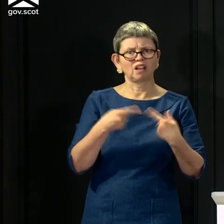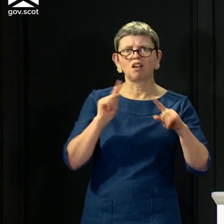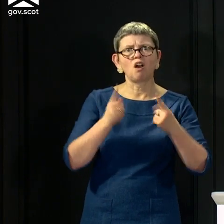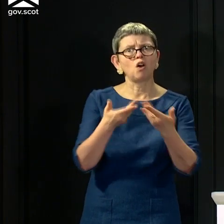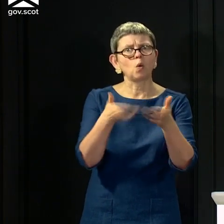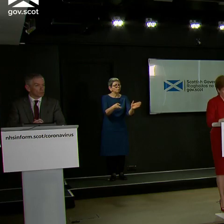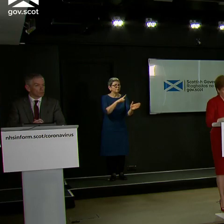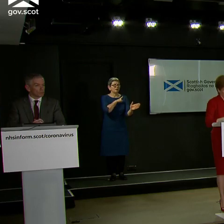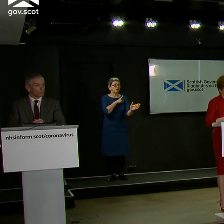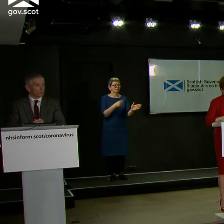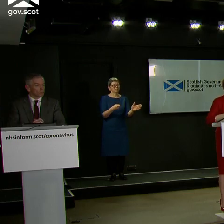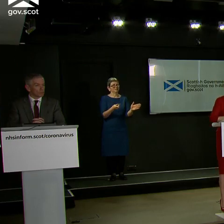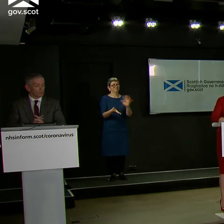quickly.